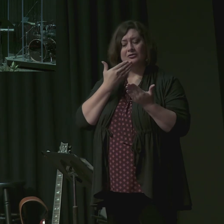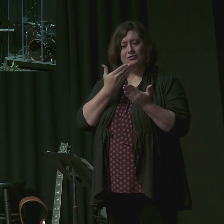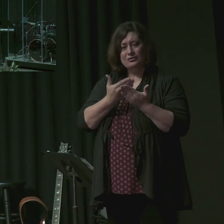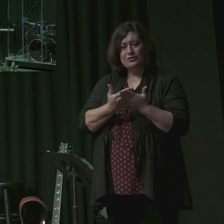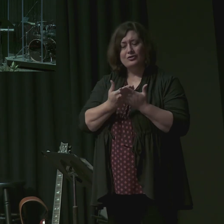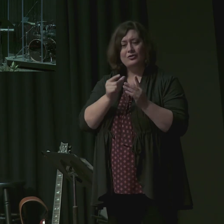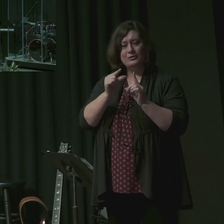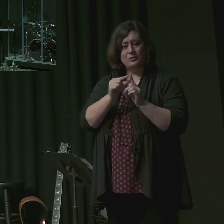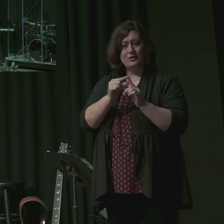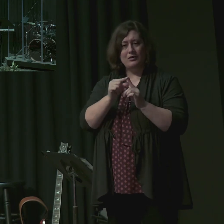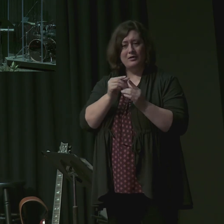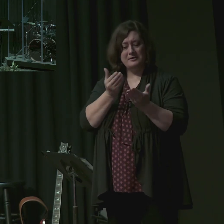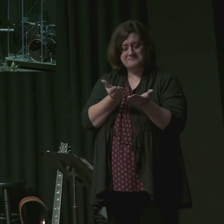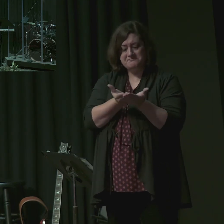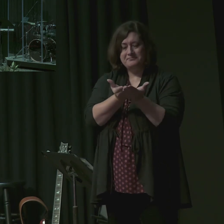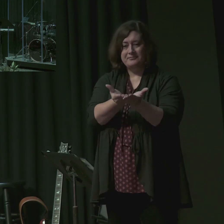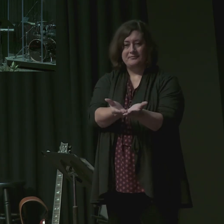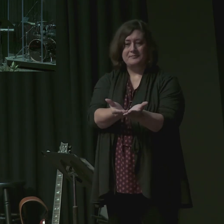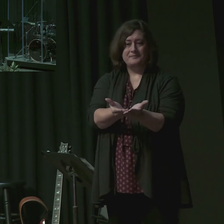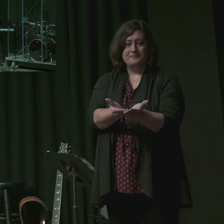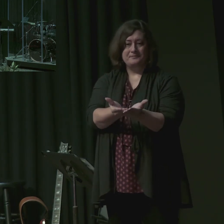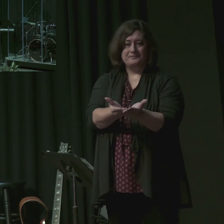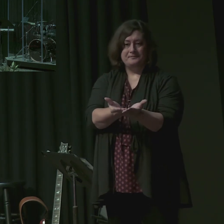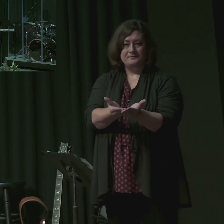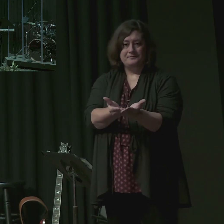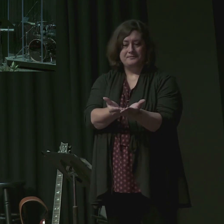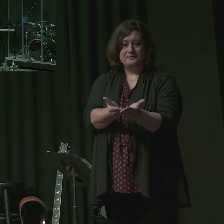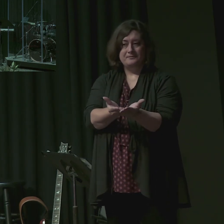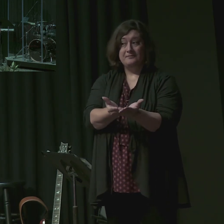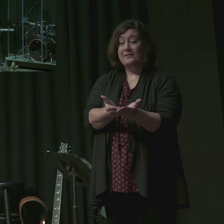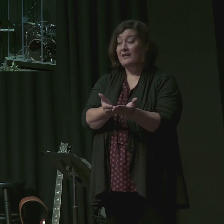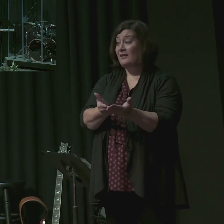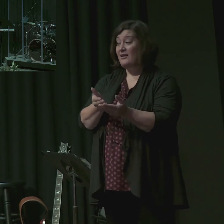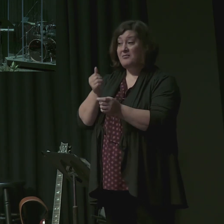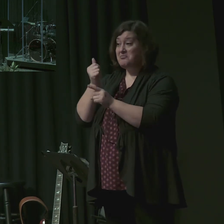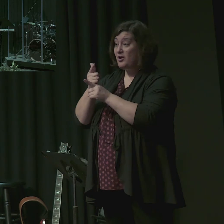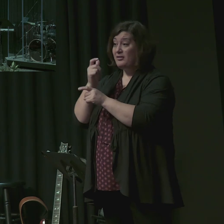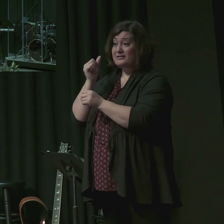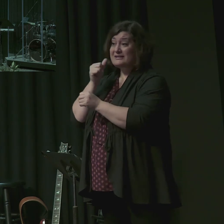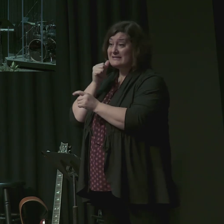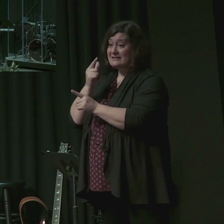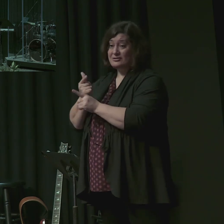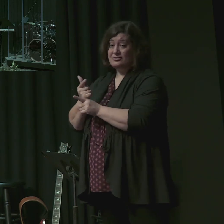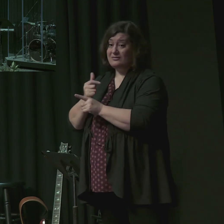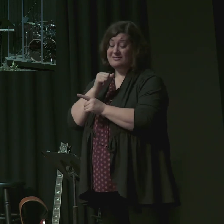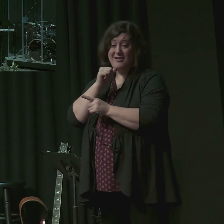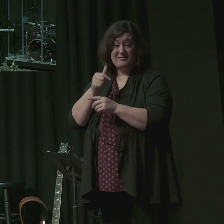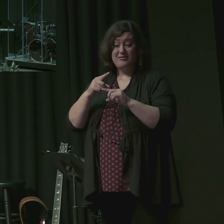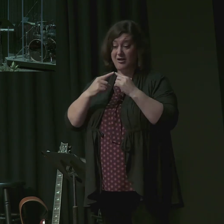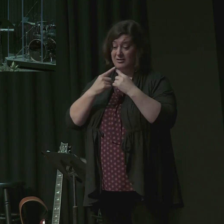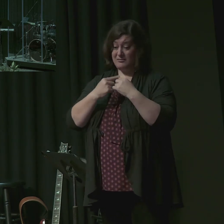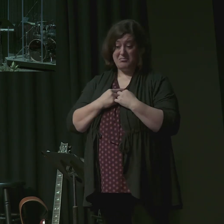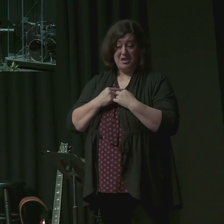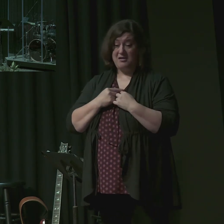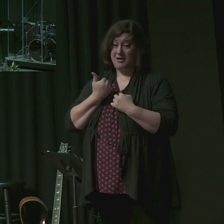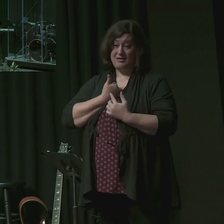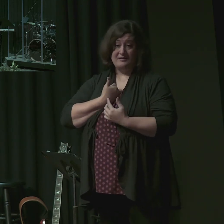to meet the need of the hour and the people. Because brothers and sisters, it does not rely on us.